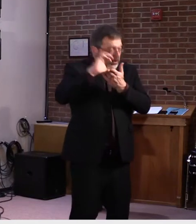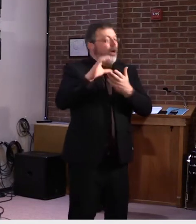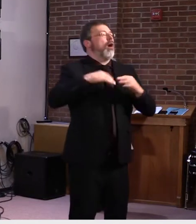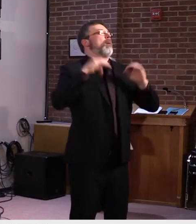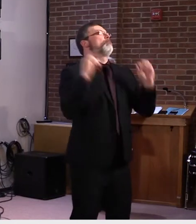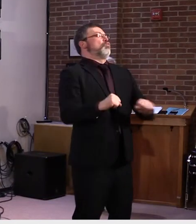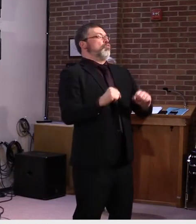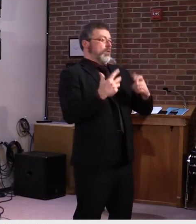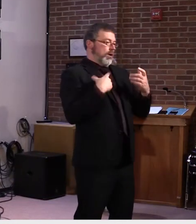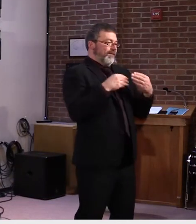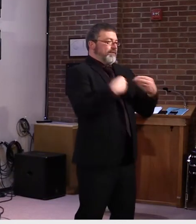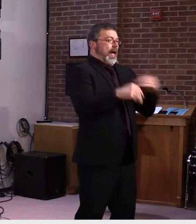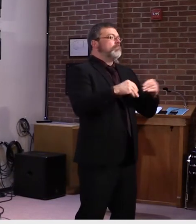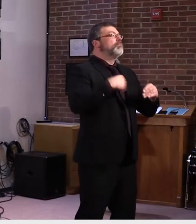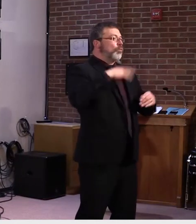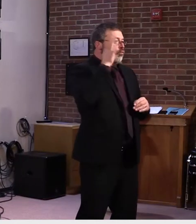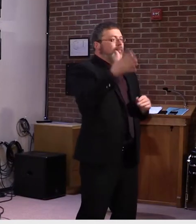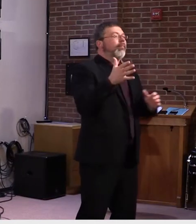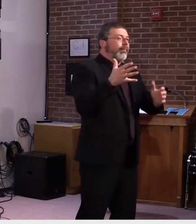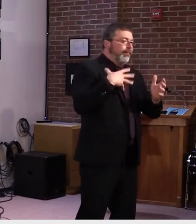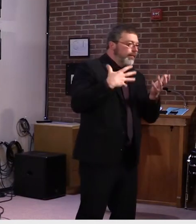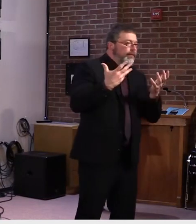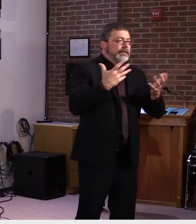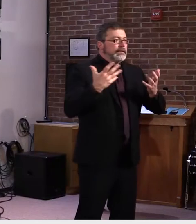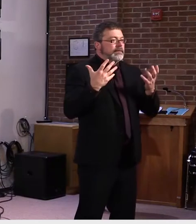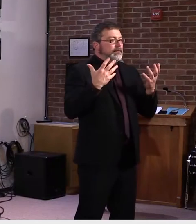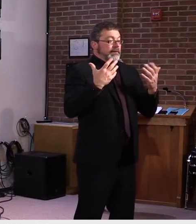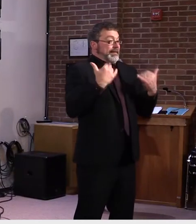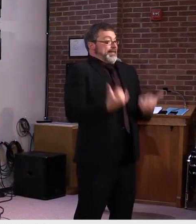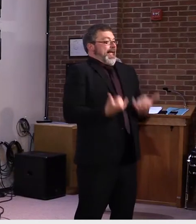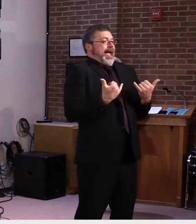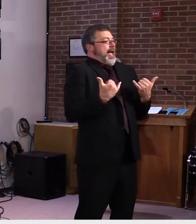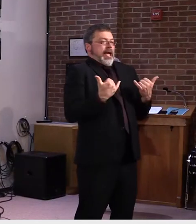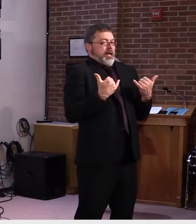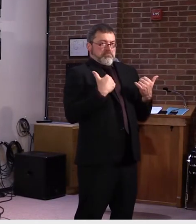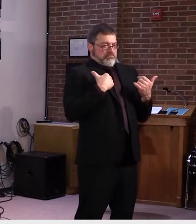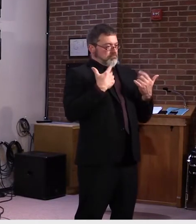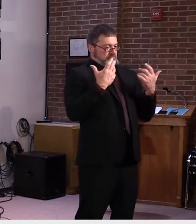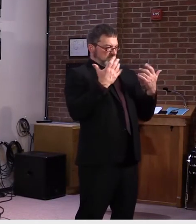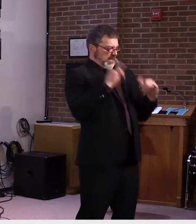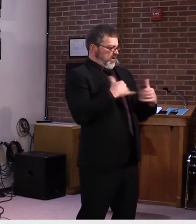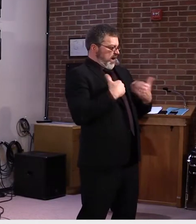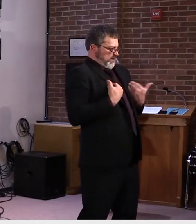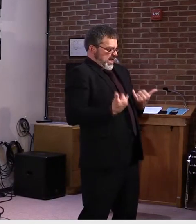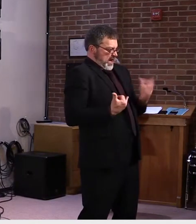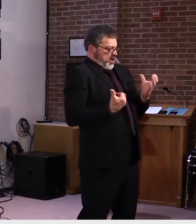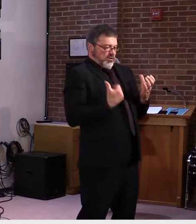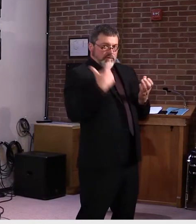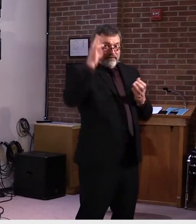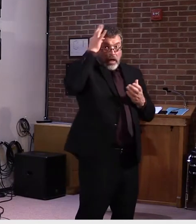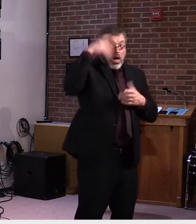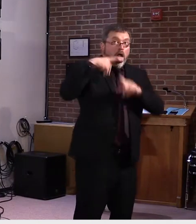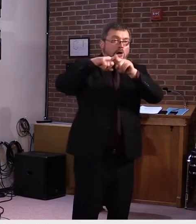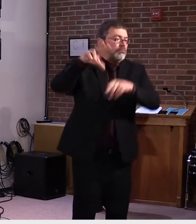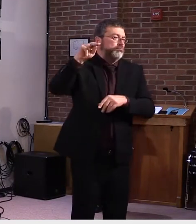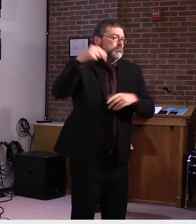dramatically as a result. But again, this is, we have to deal with reality and this is what we're going to present to the legislature.